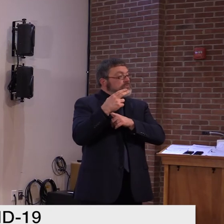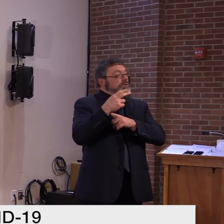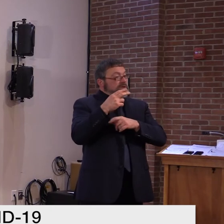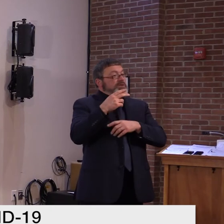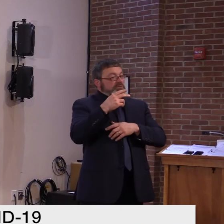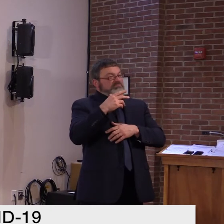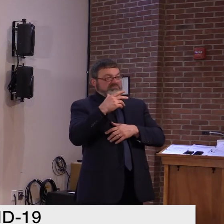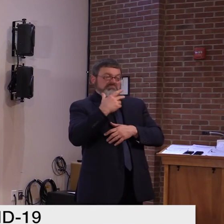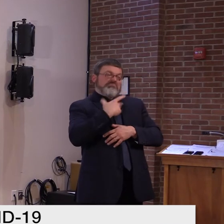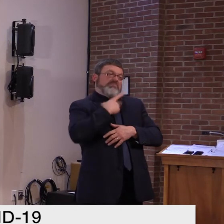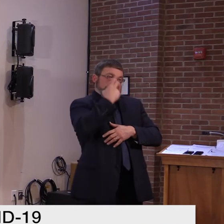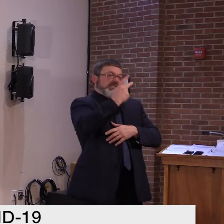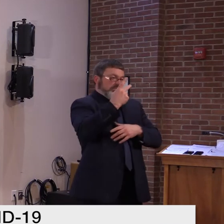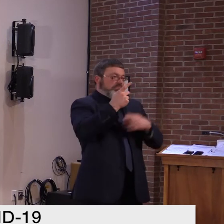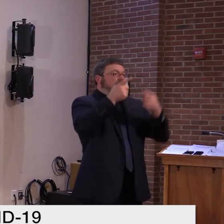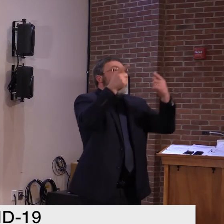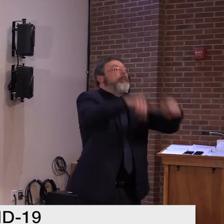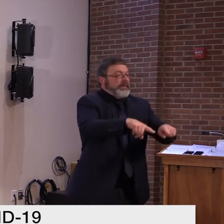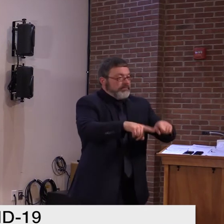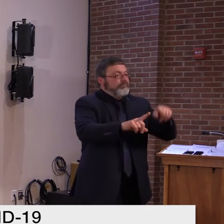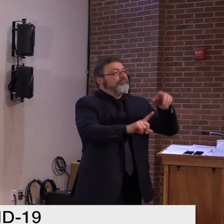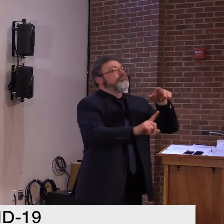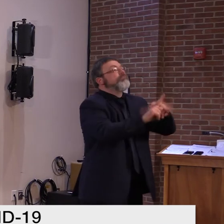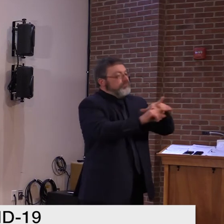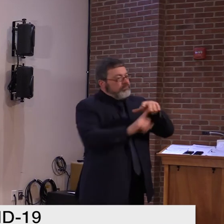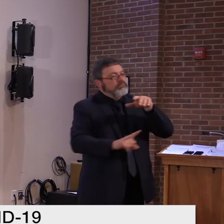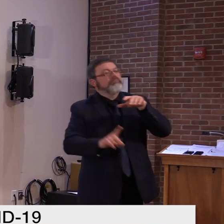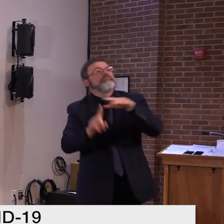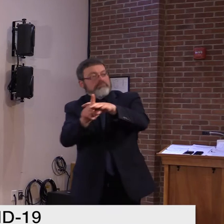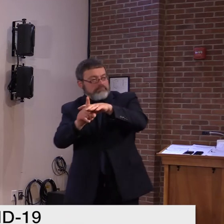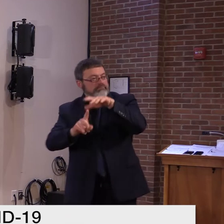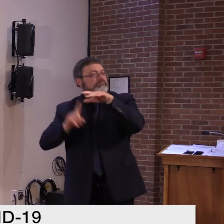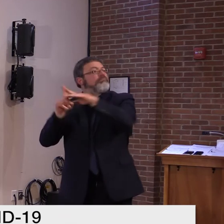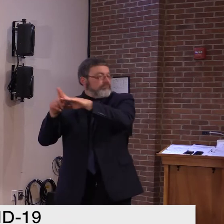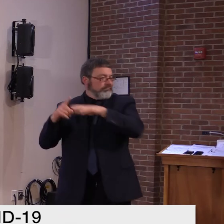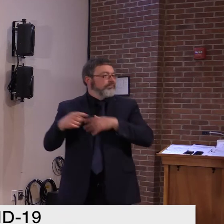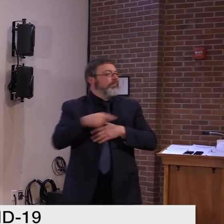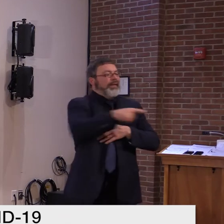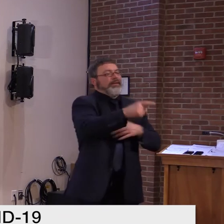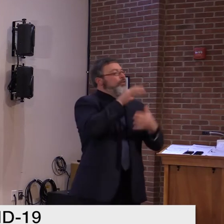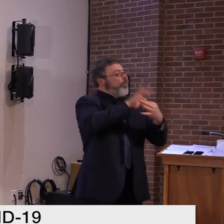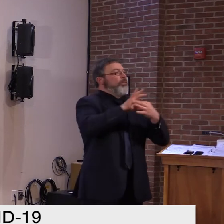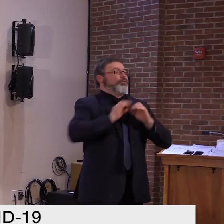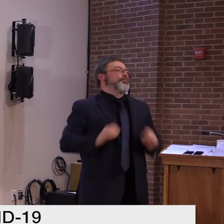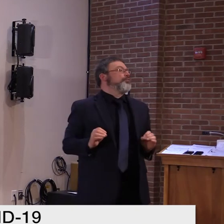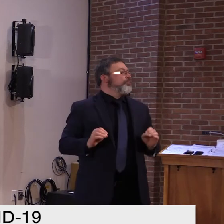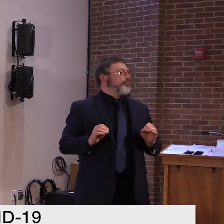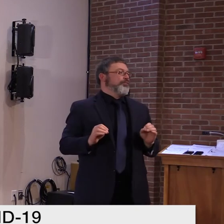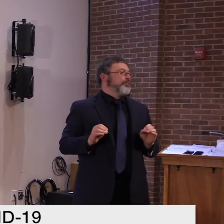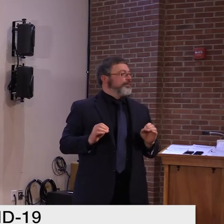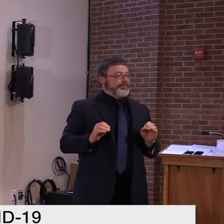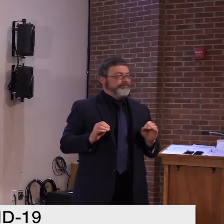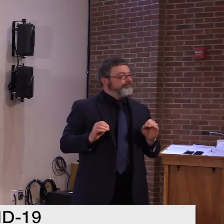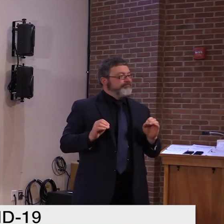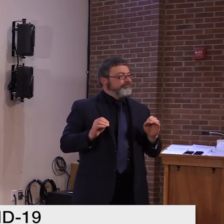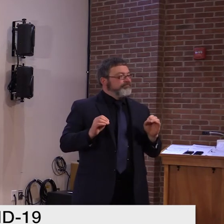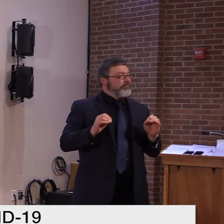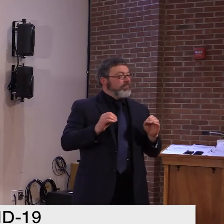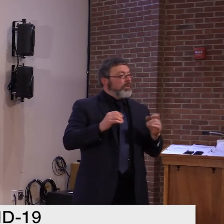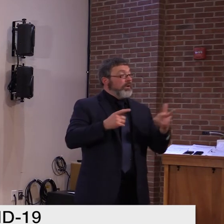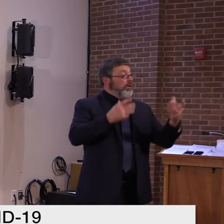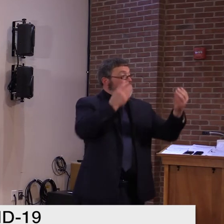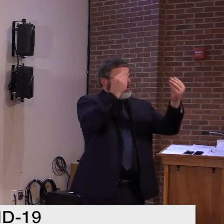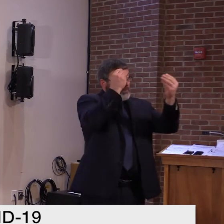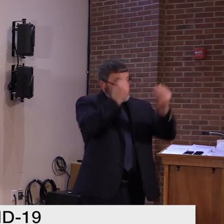uh, have not provided us the right information or, in some cases, the wrong information. If you, the